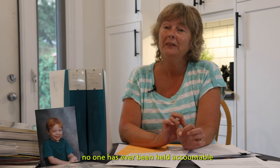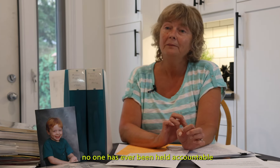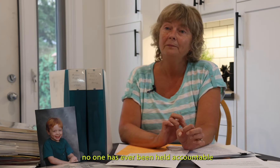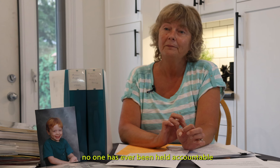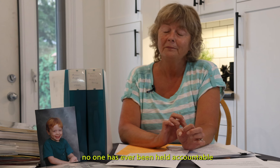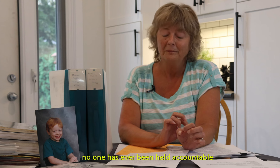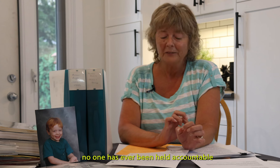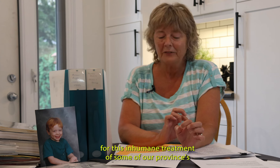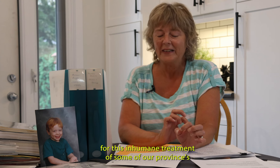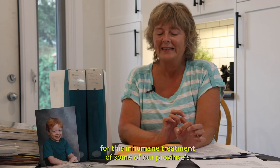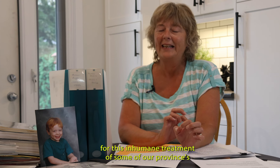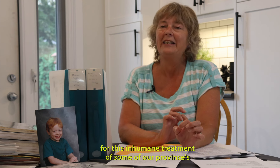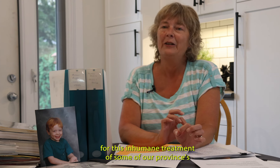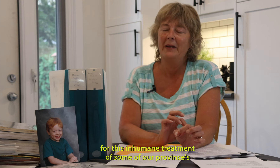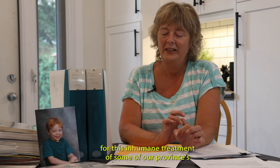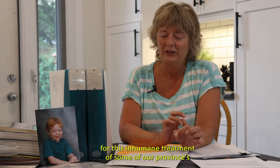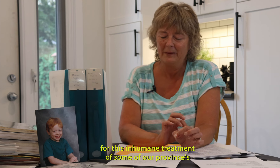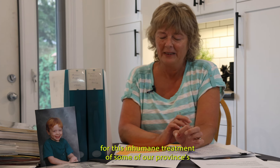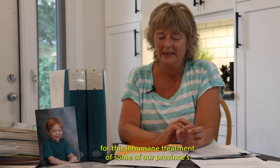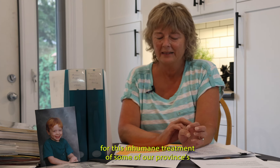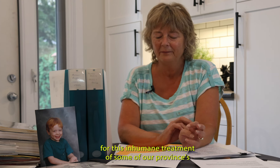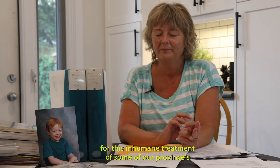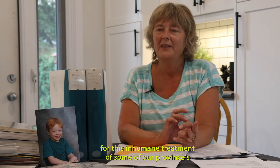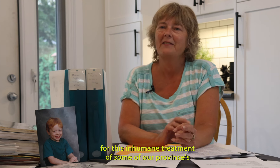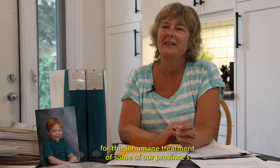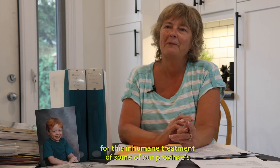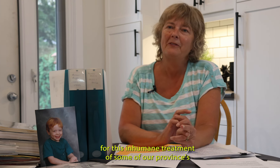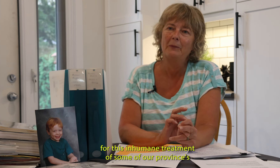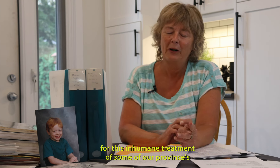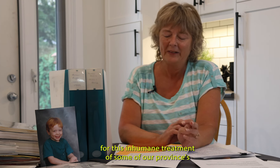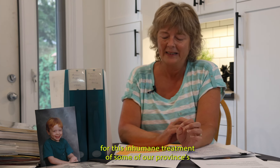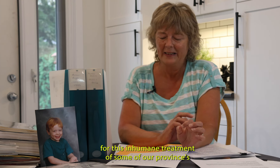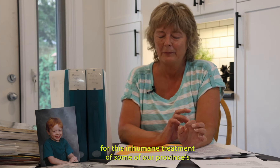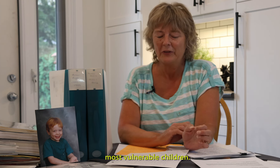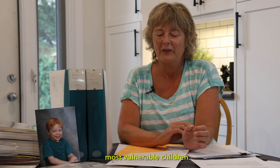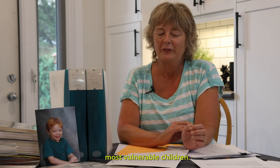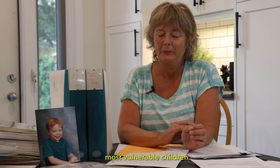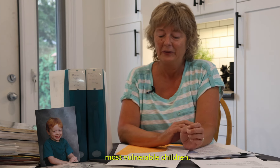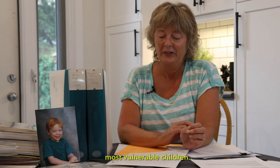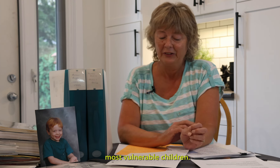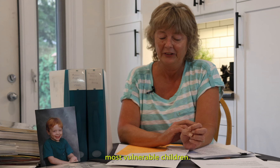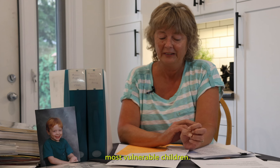for this inhumane treatment of some of our province's most vulnerable children.